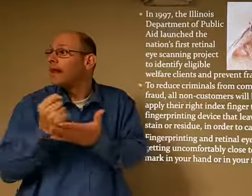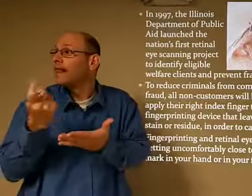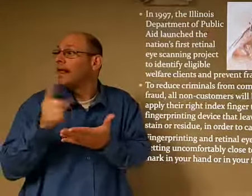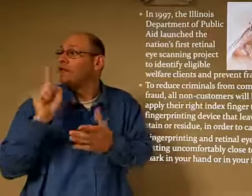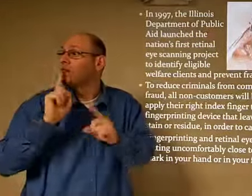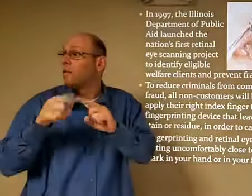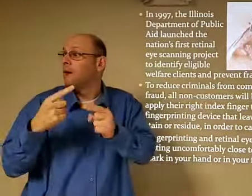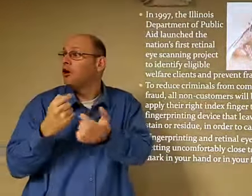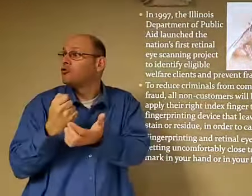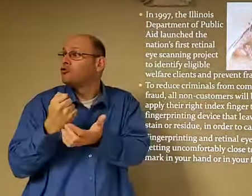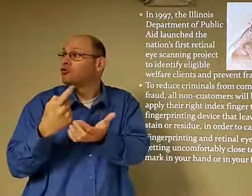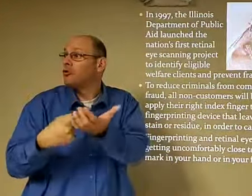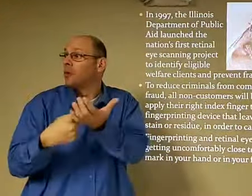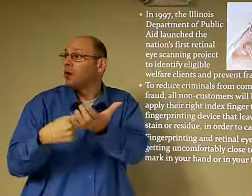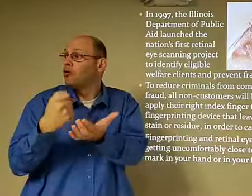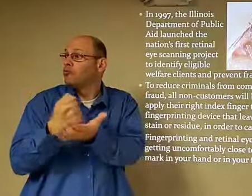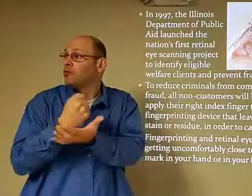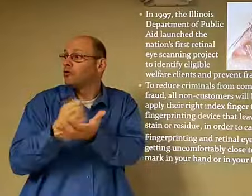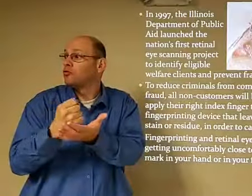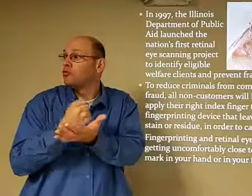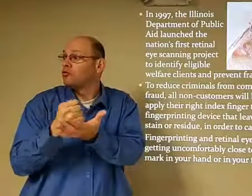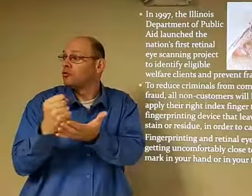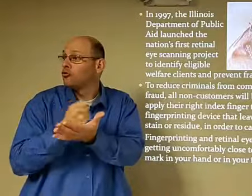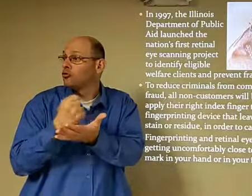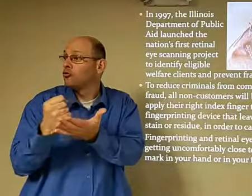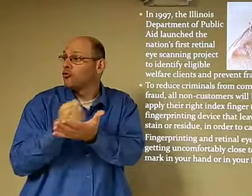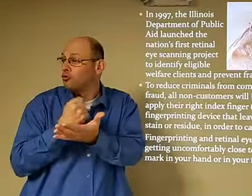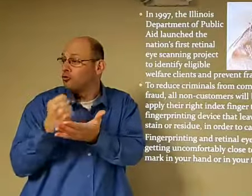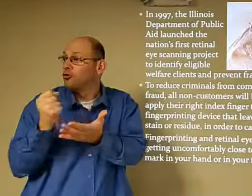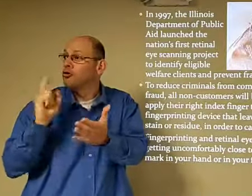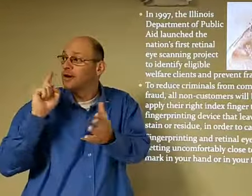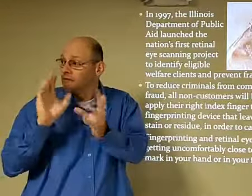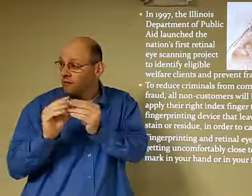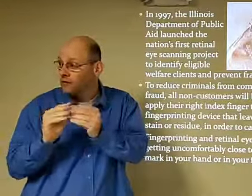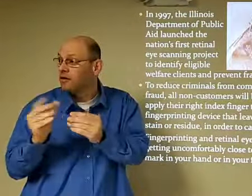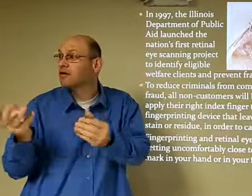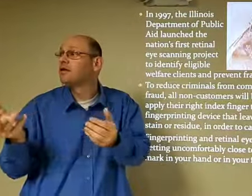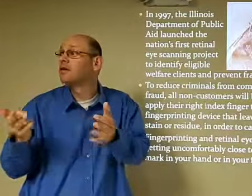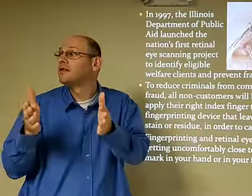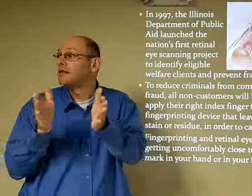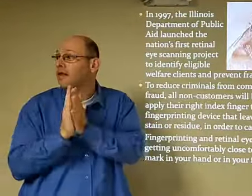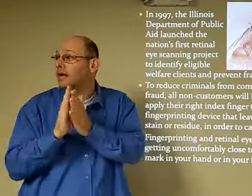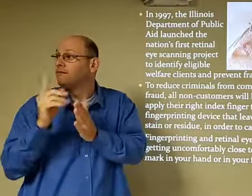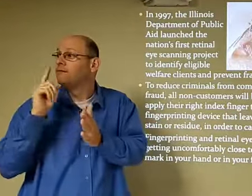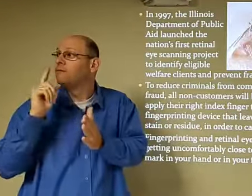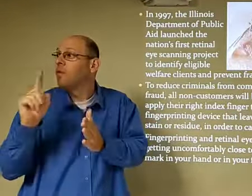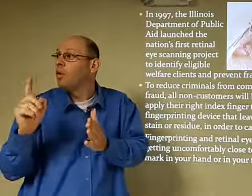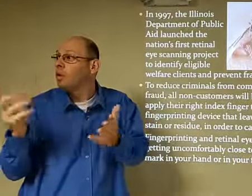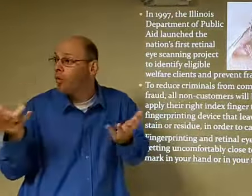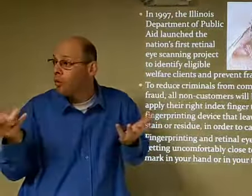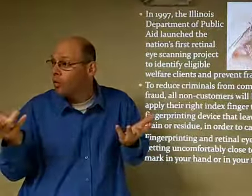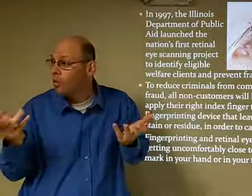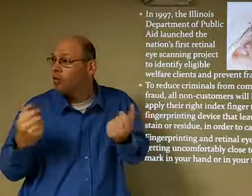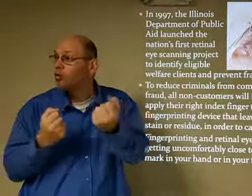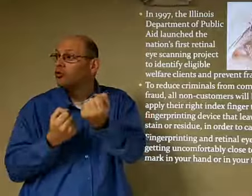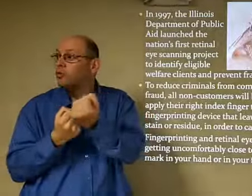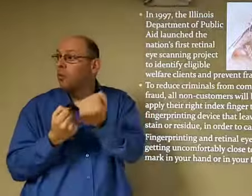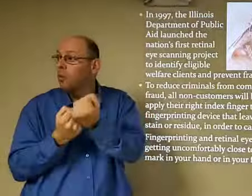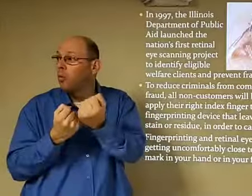So, let's that Last week, you talked at a deaf conference, they asked for, you know, support, you know,